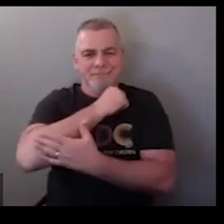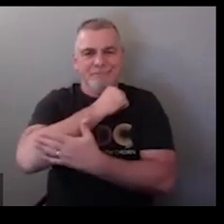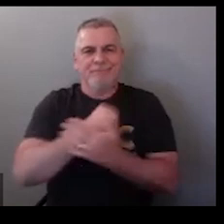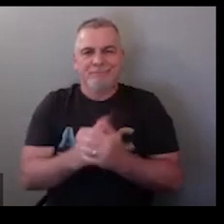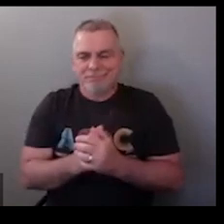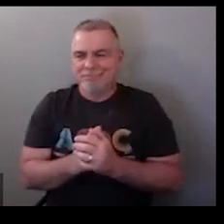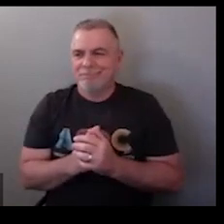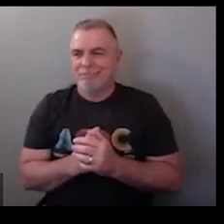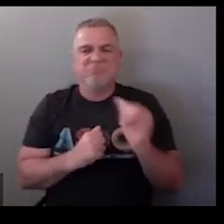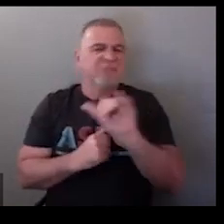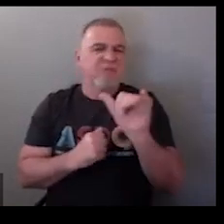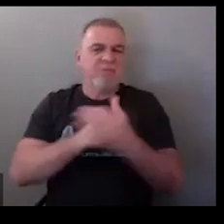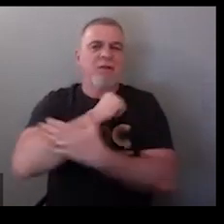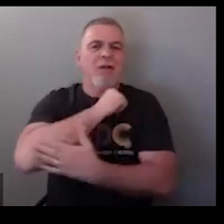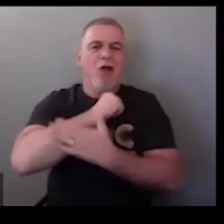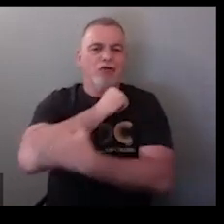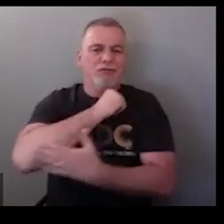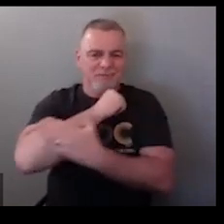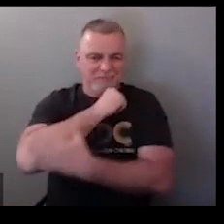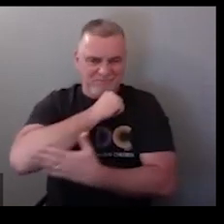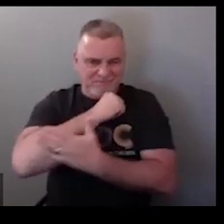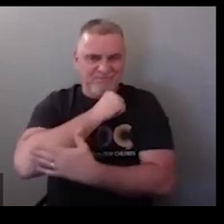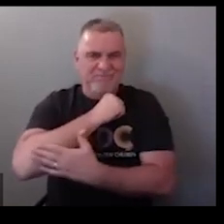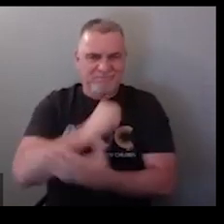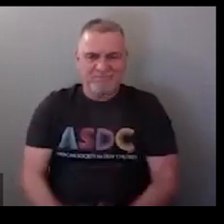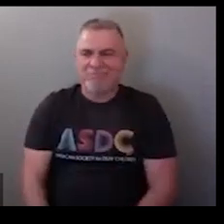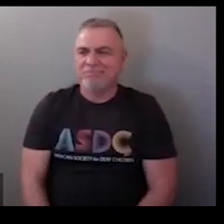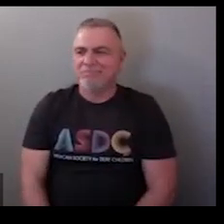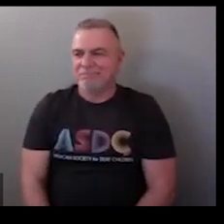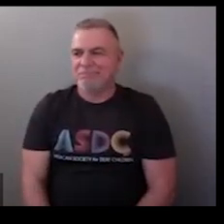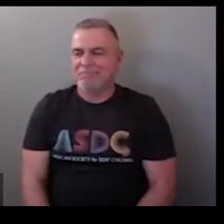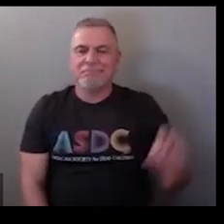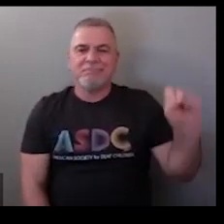country and or continent but typically country